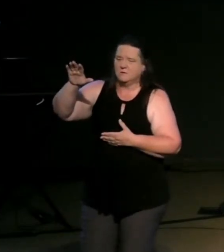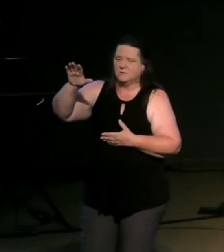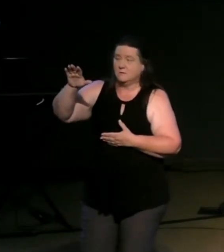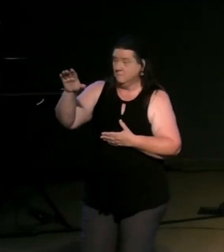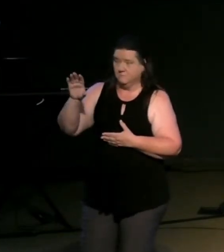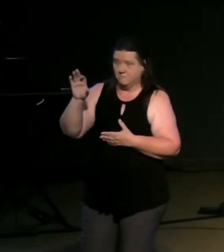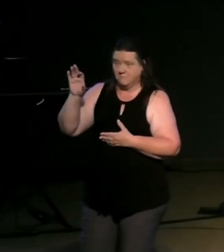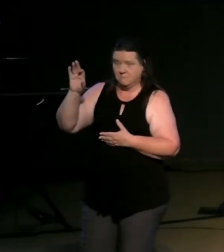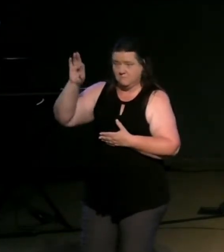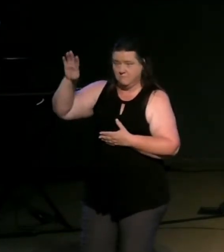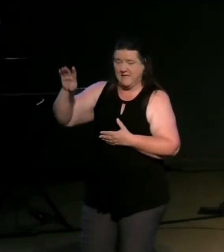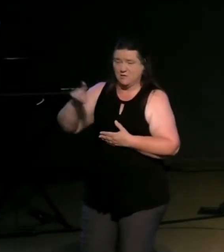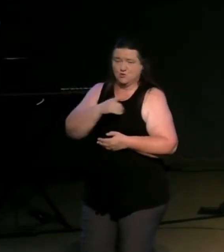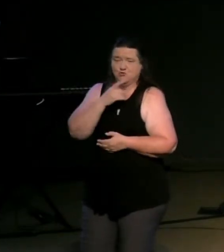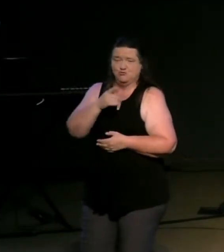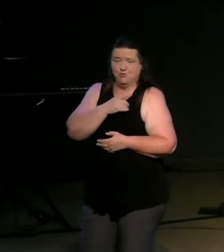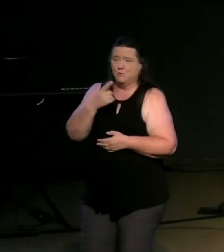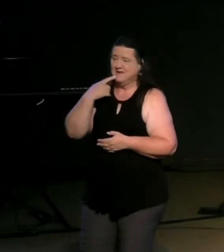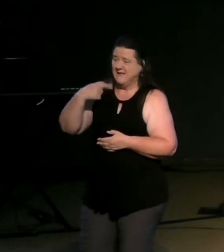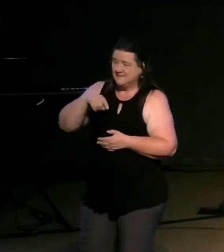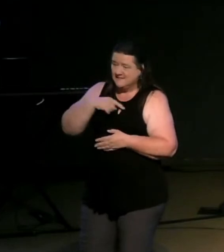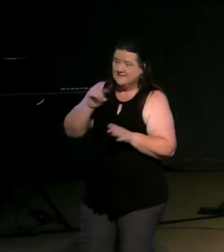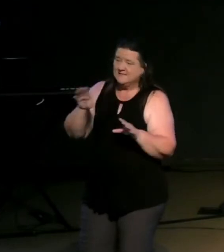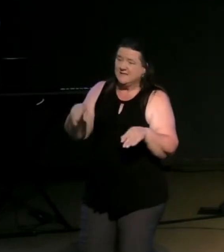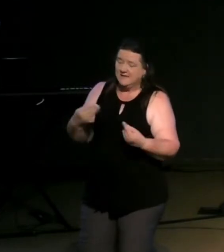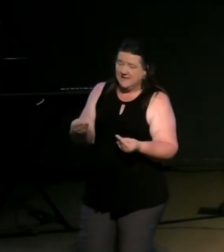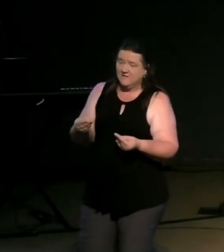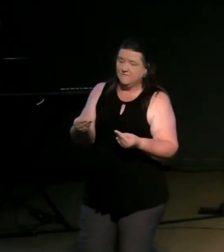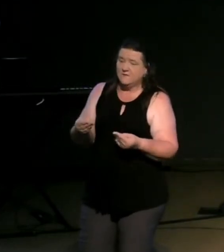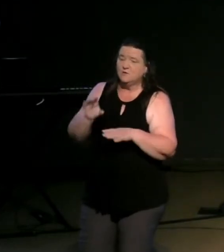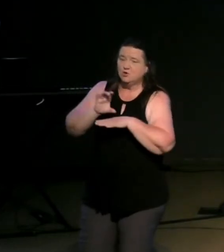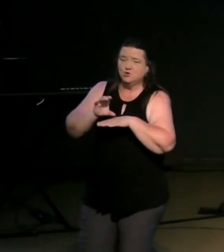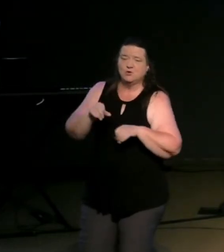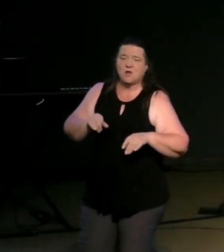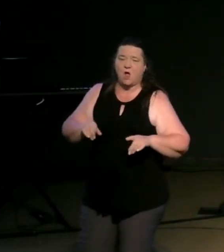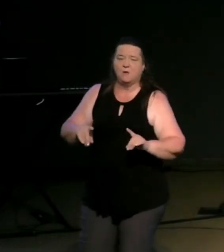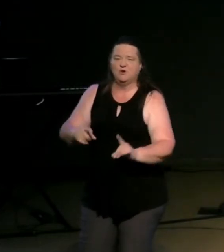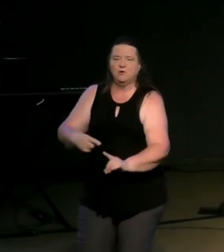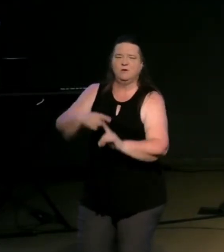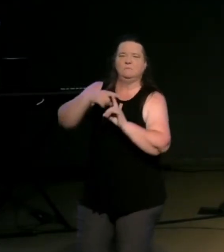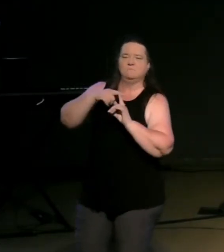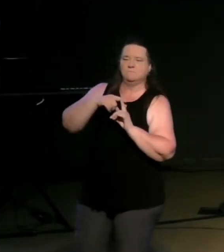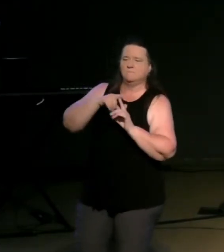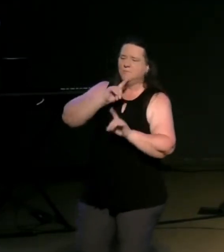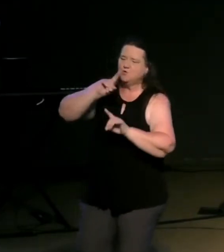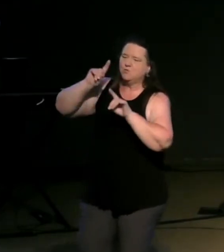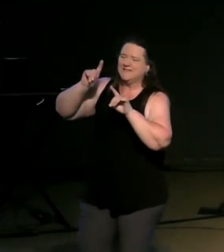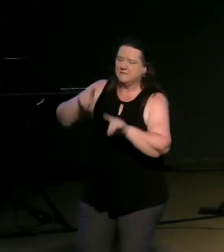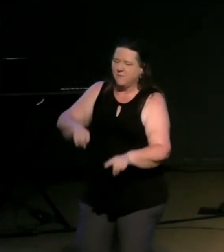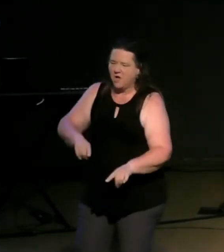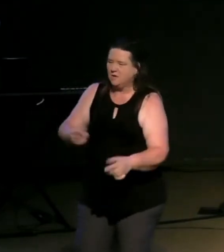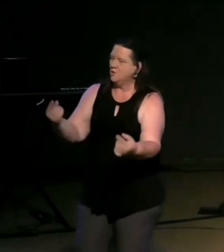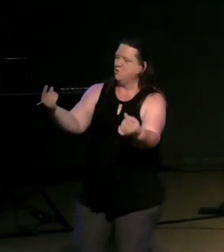to us give the church an opportunity to respond to ask jesus christ as lord of their life